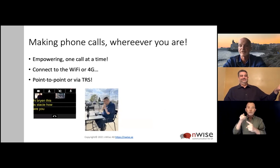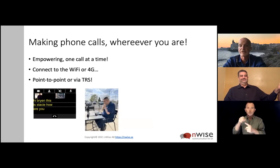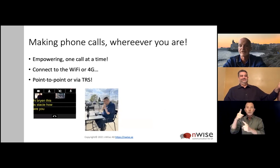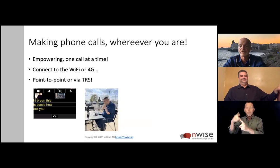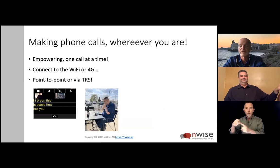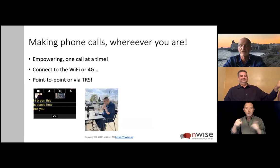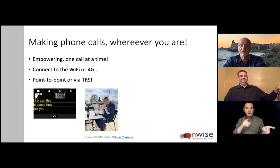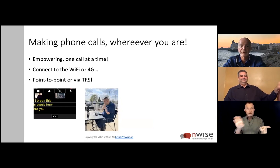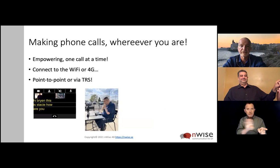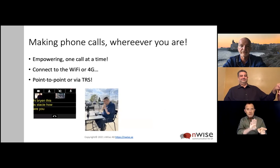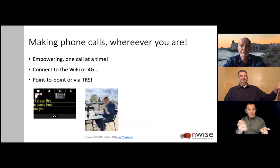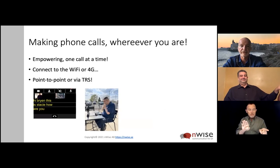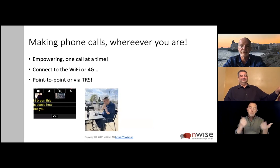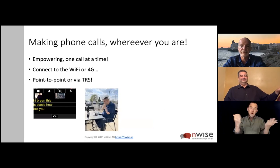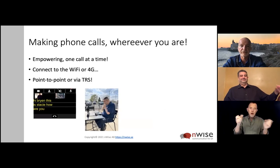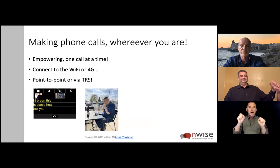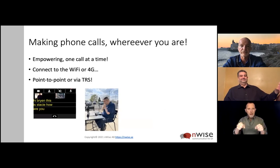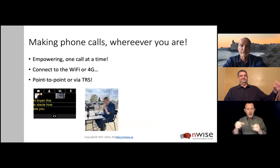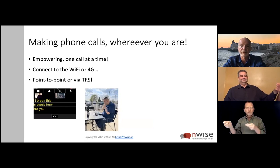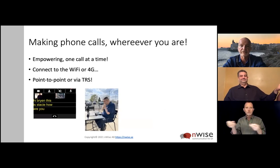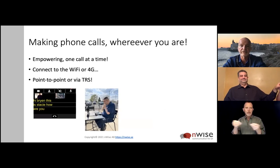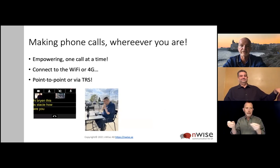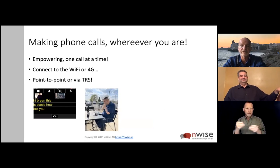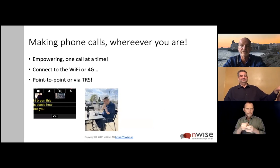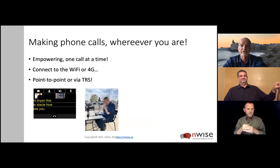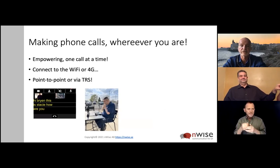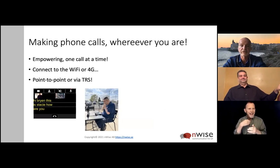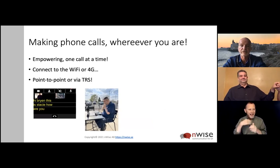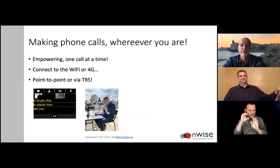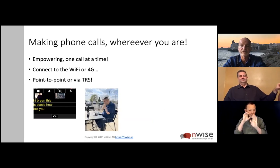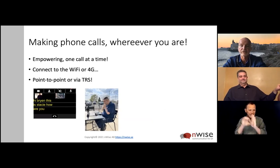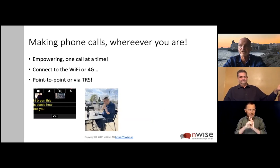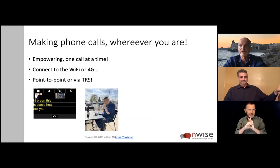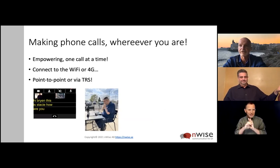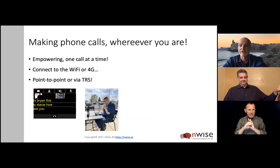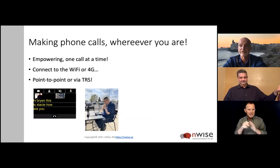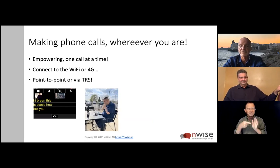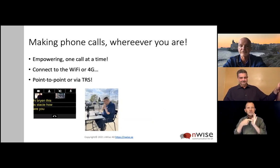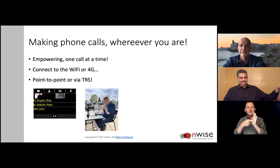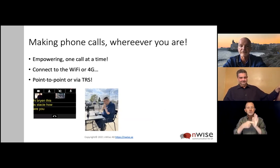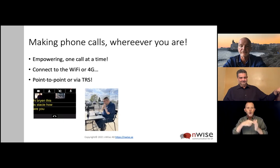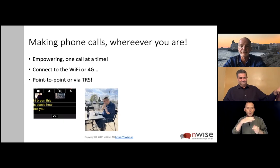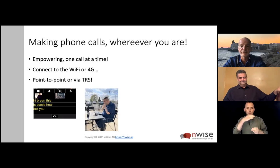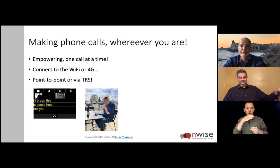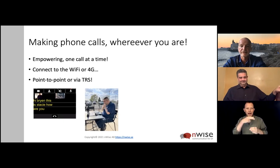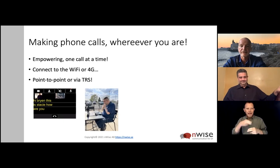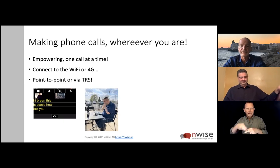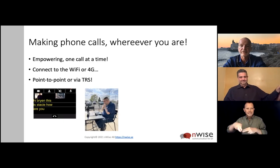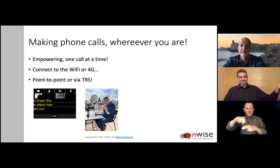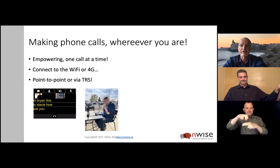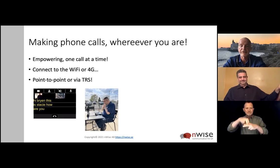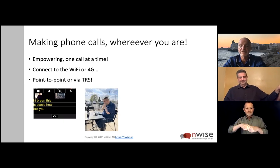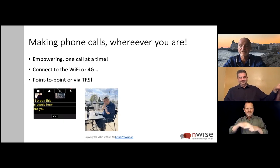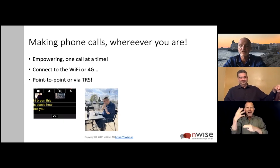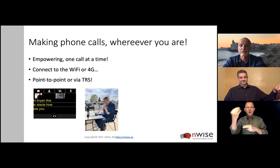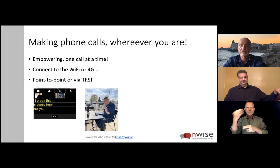So I'm showing this picture where Brian is talking to his assistant, Stacy, and is